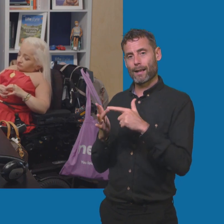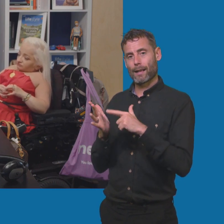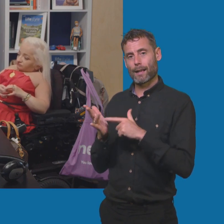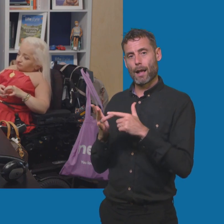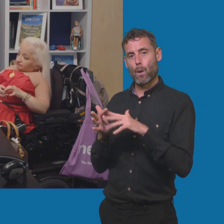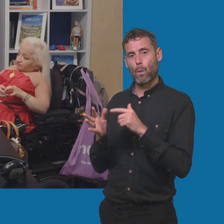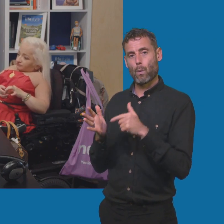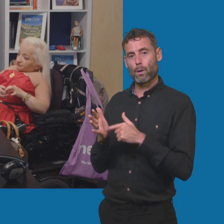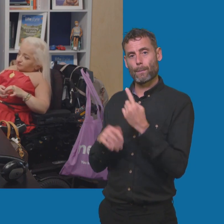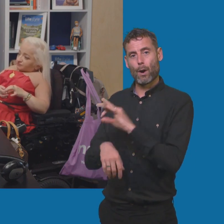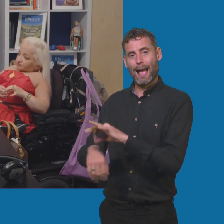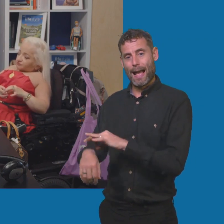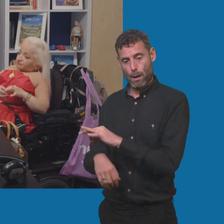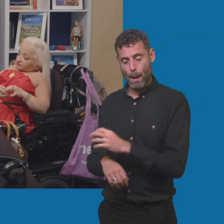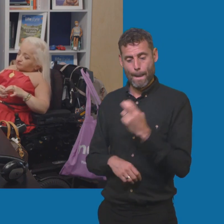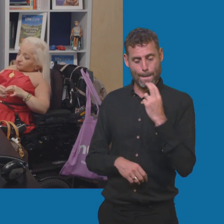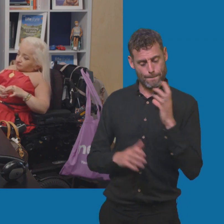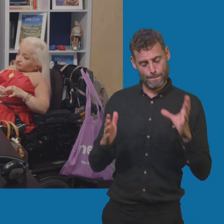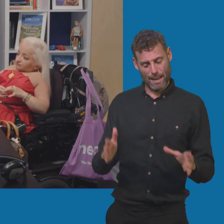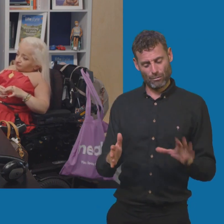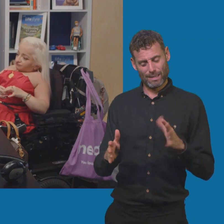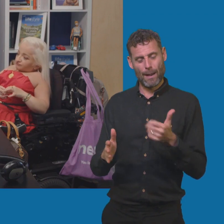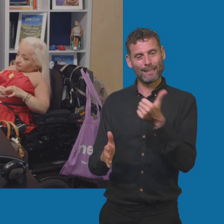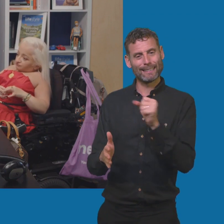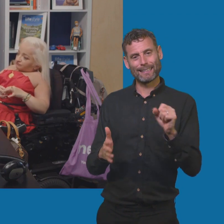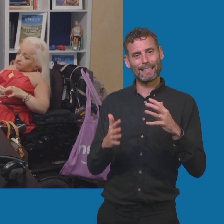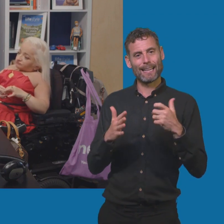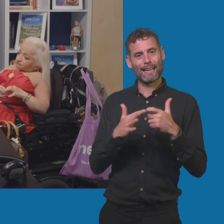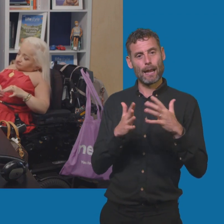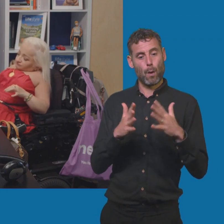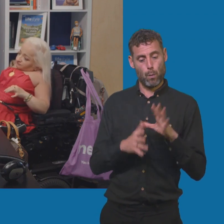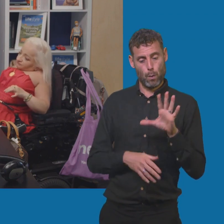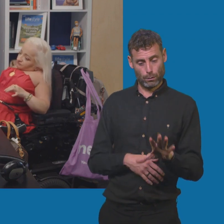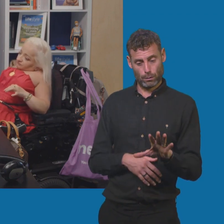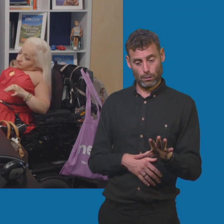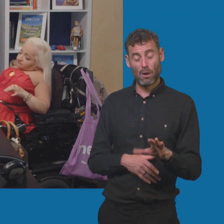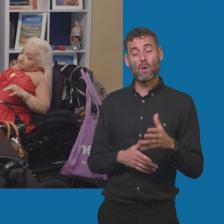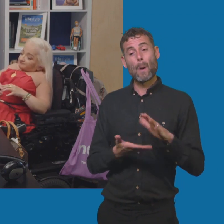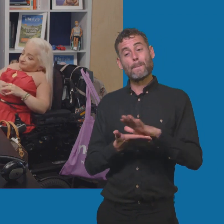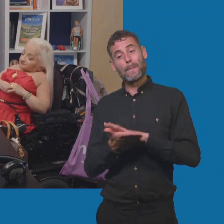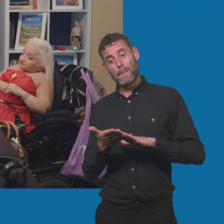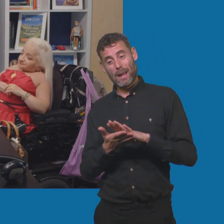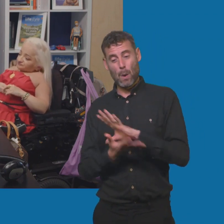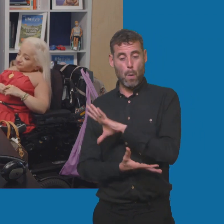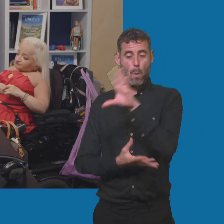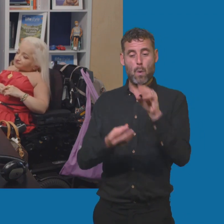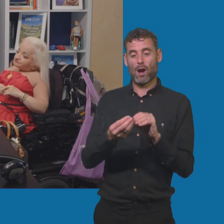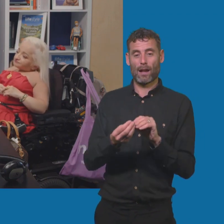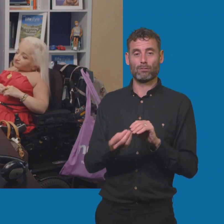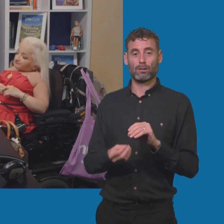normal size battery in an electric car is about 60 kilowatts, 60 kilowatt hours, I should say, then that brings you to about £20 to